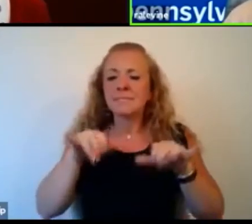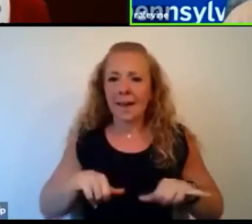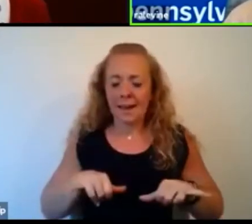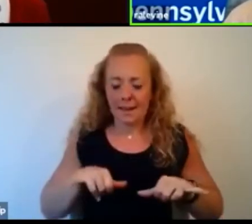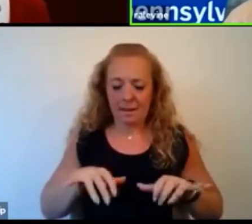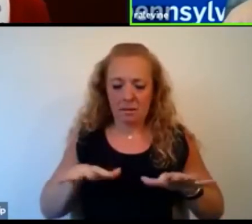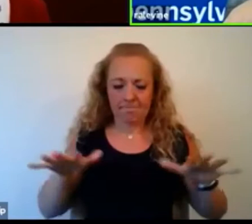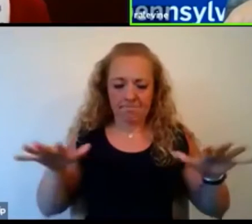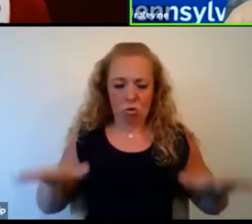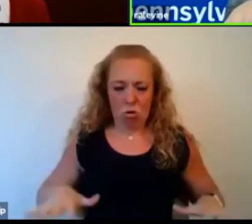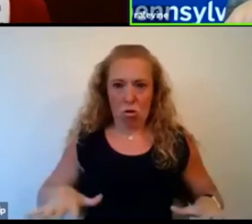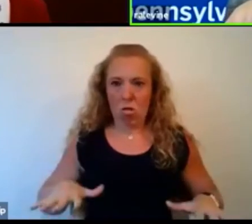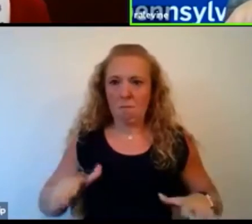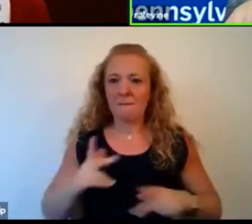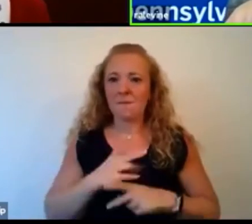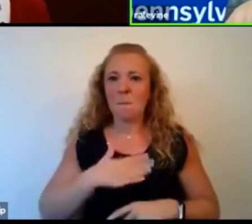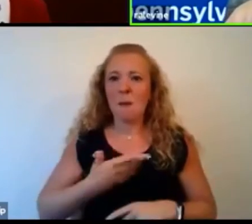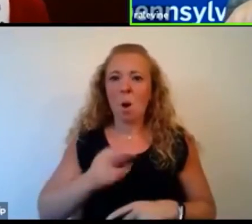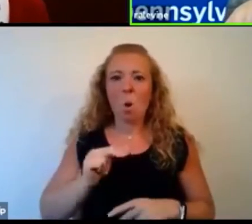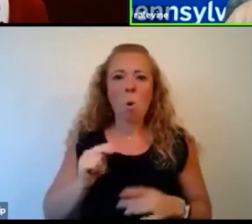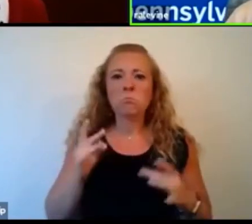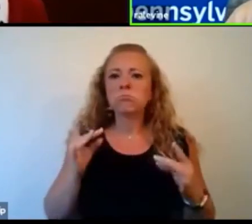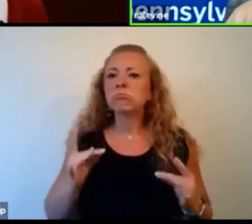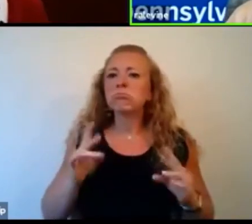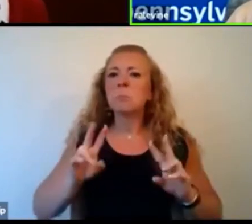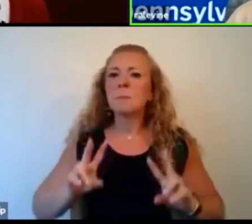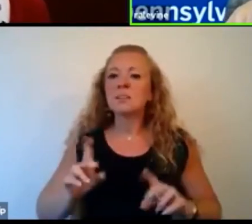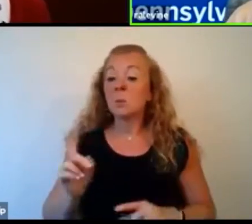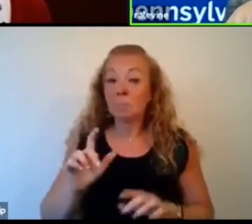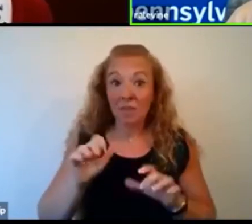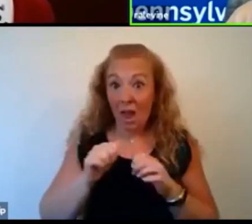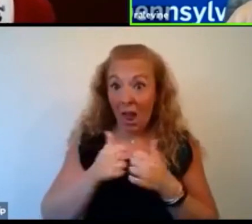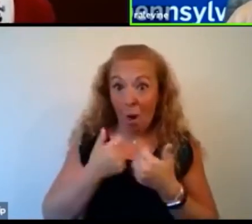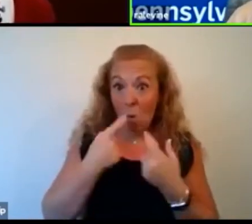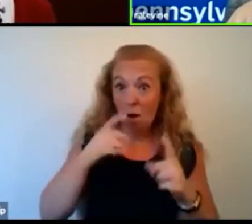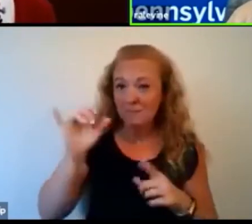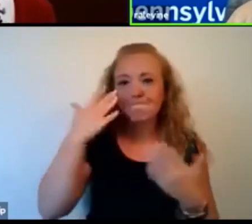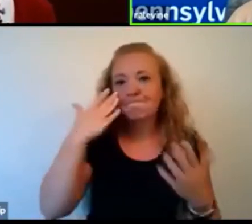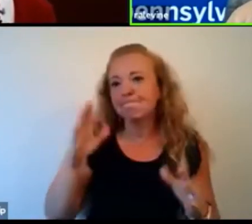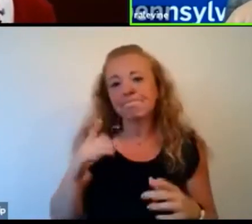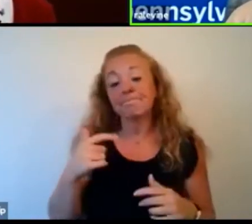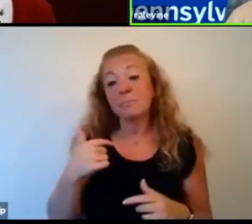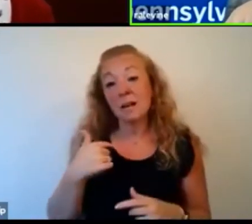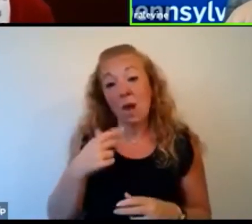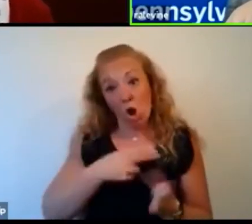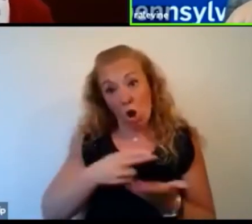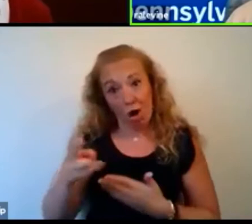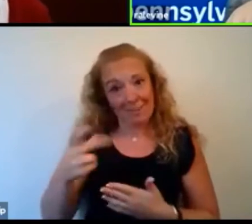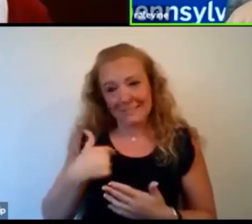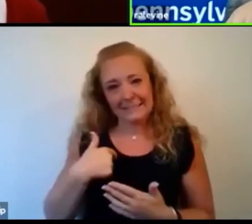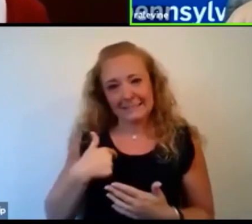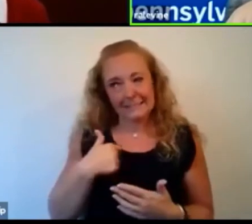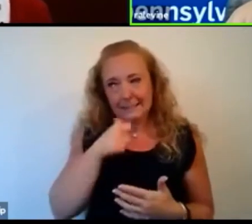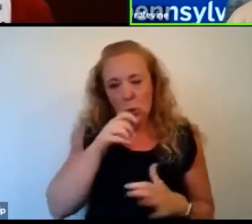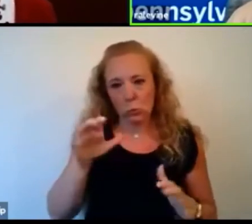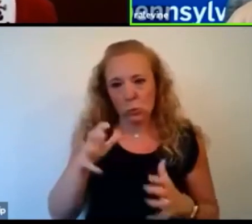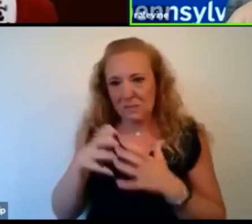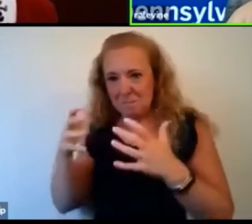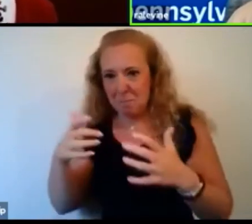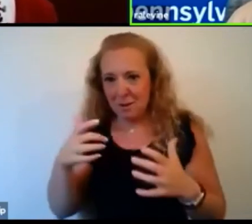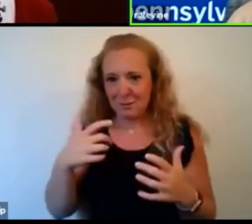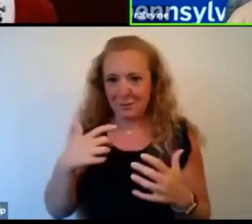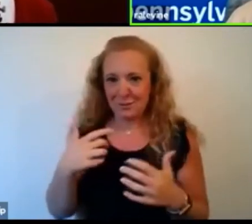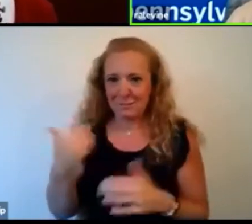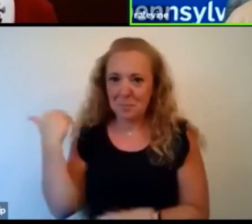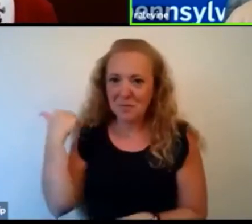accomplish that. I have to tell you, I don't practice it as much right now because of time constraints. But